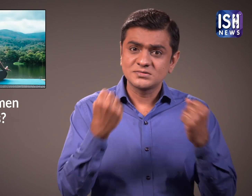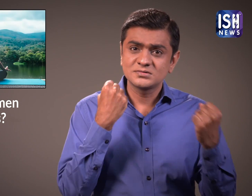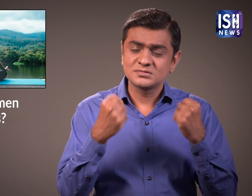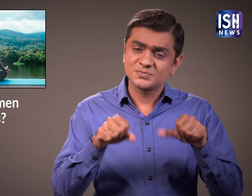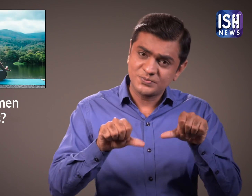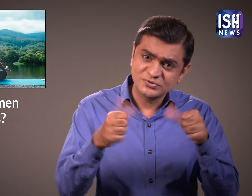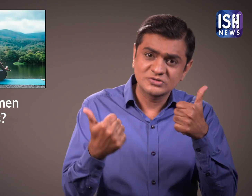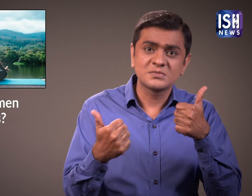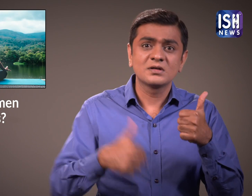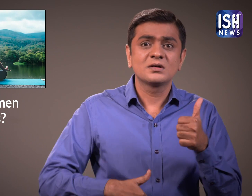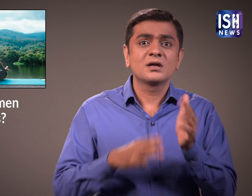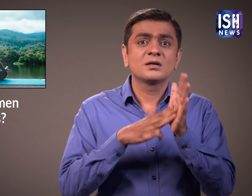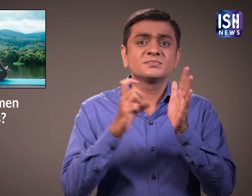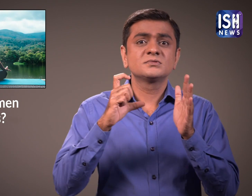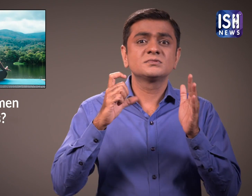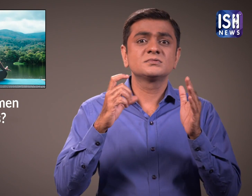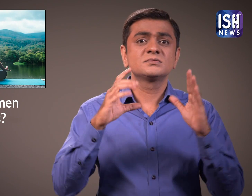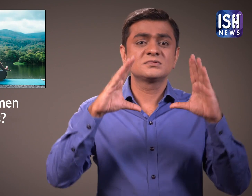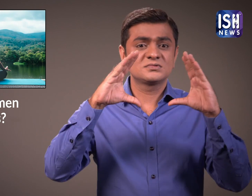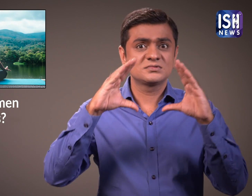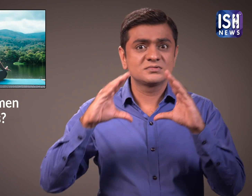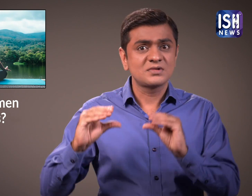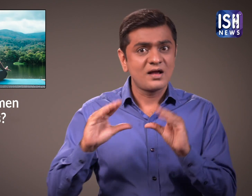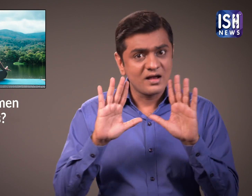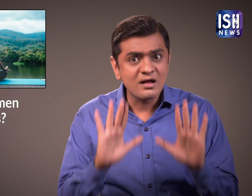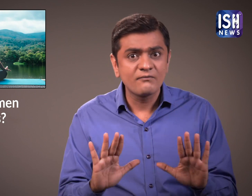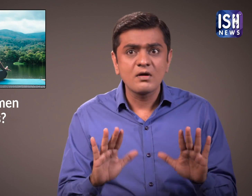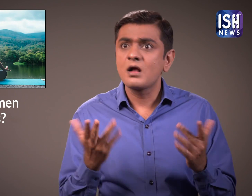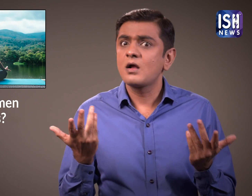But there are some exercises that can help in easing pain.